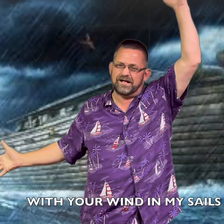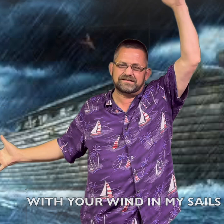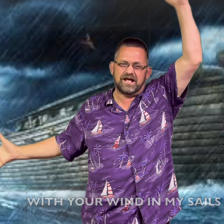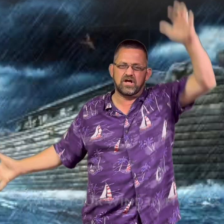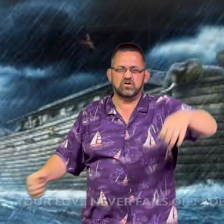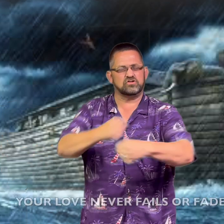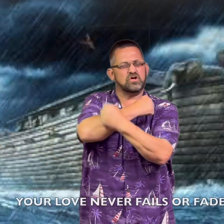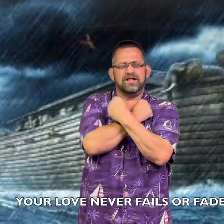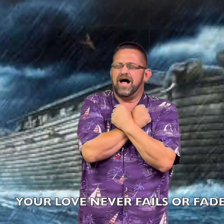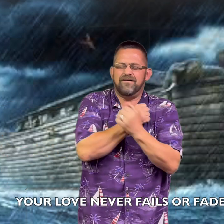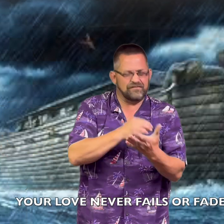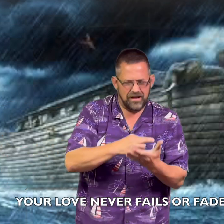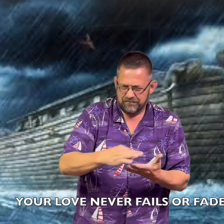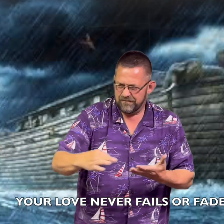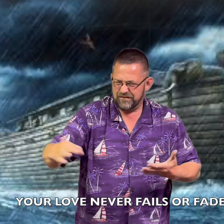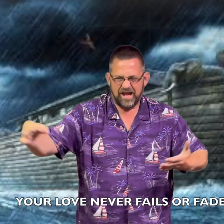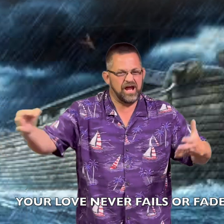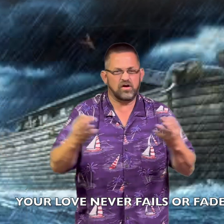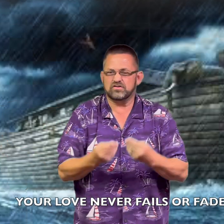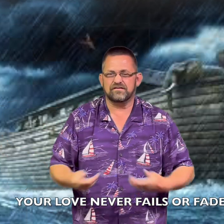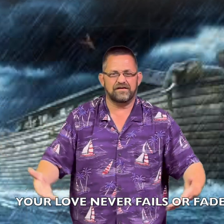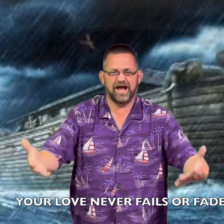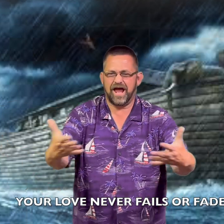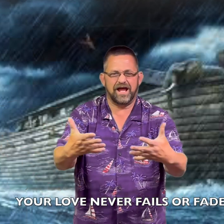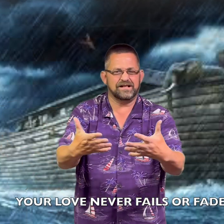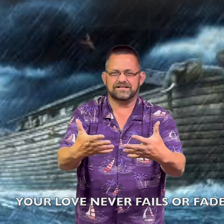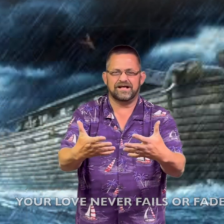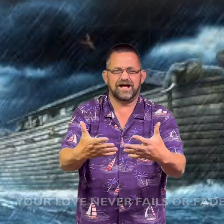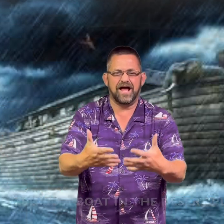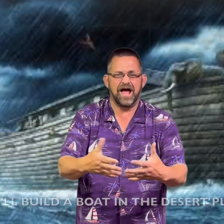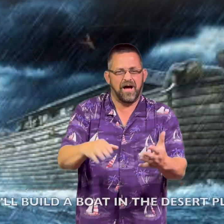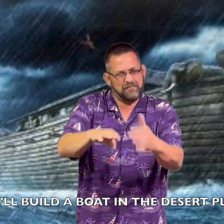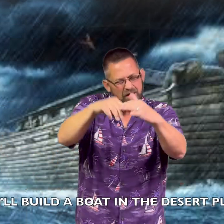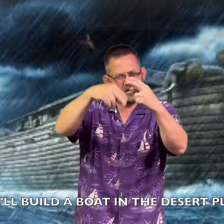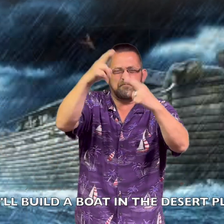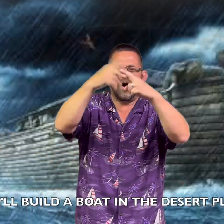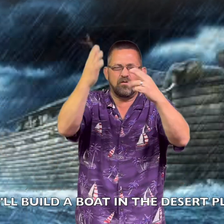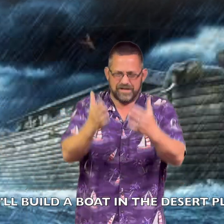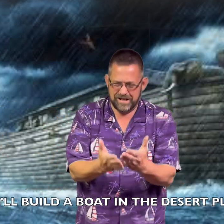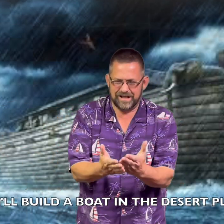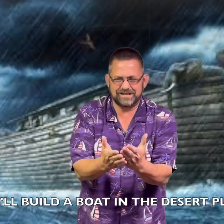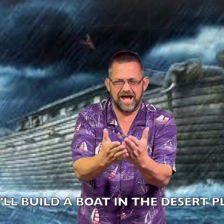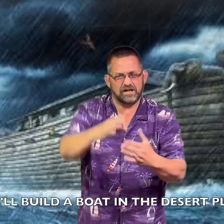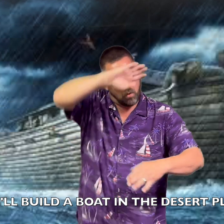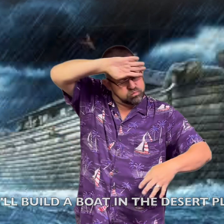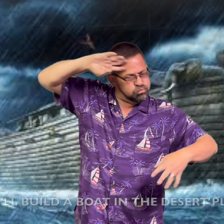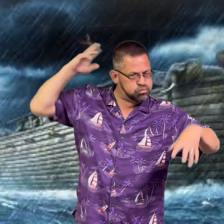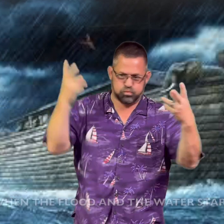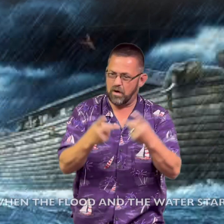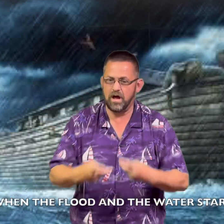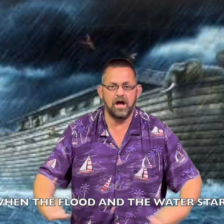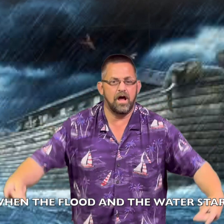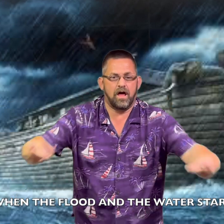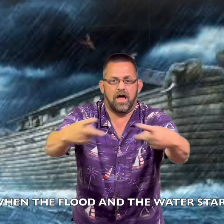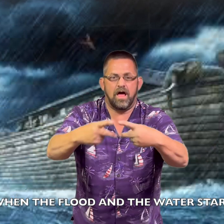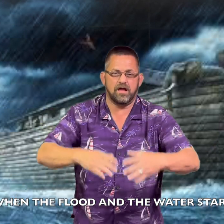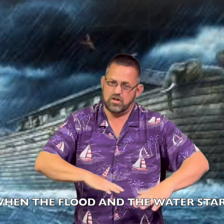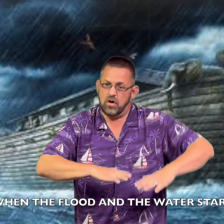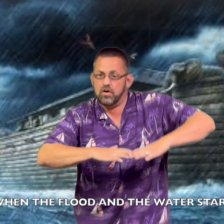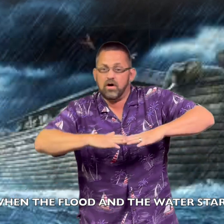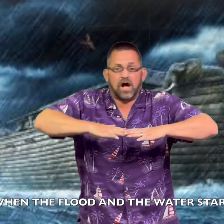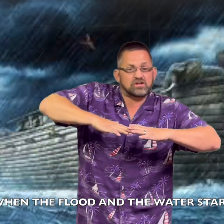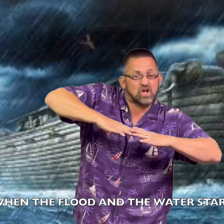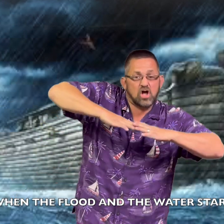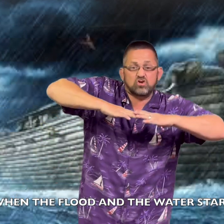in my sails Your love never fails or fades I'll build a boat in the desert place And when the flood